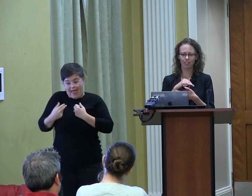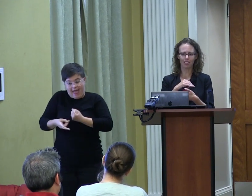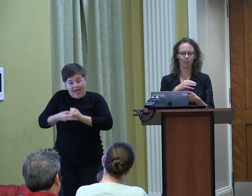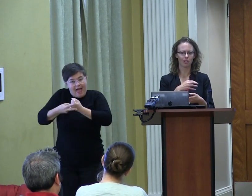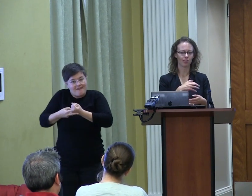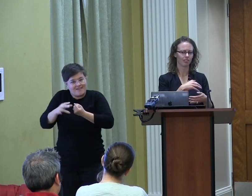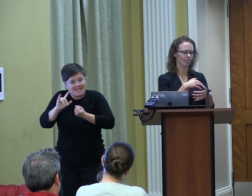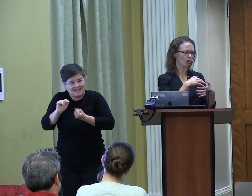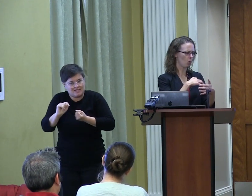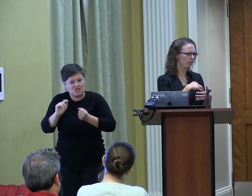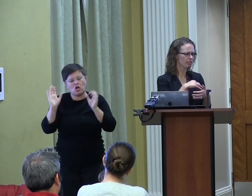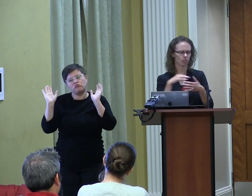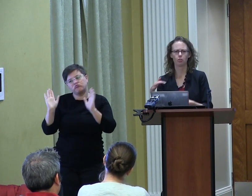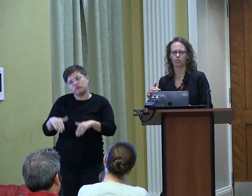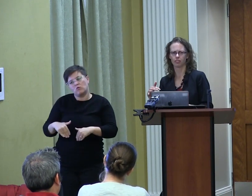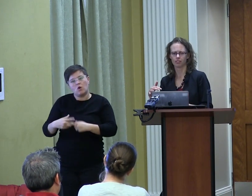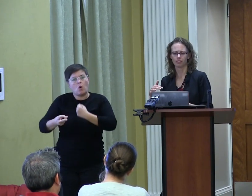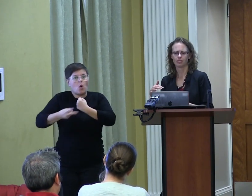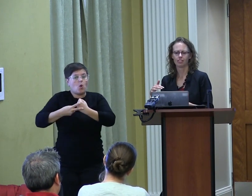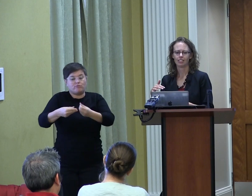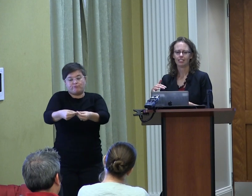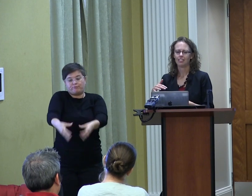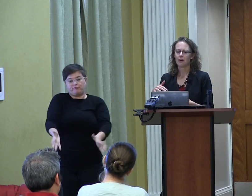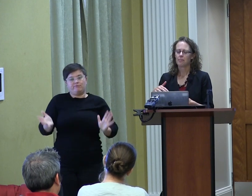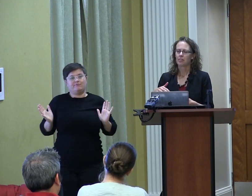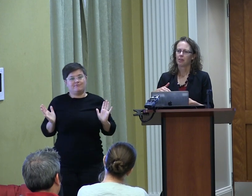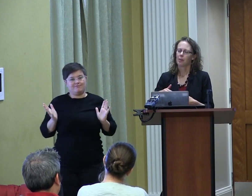passively, you either hold it or lose it.